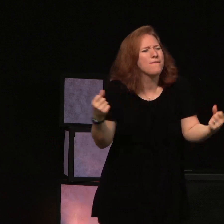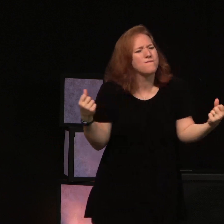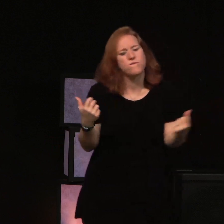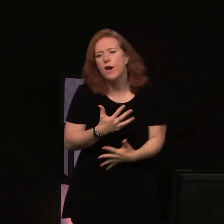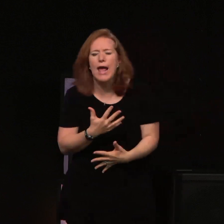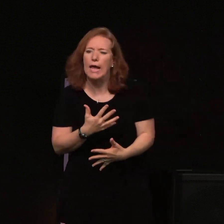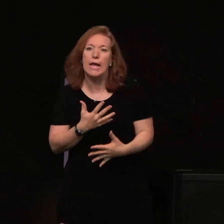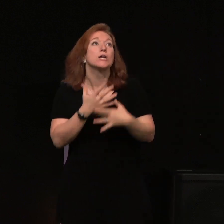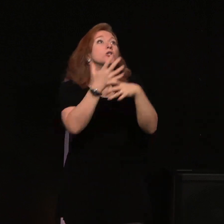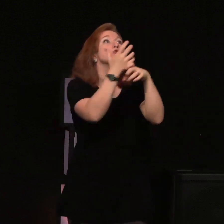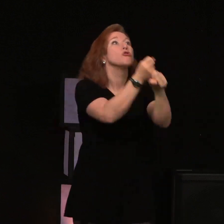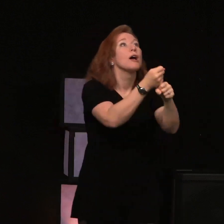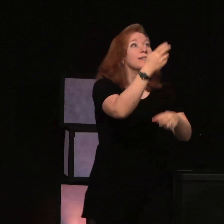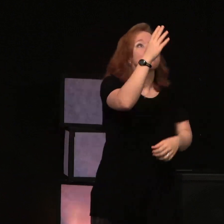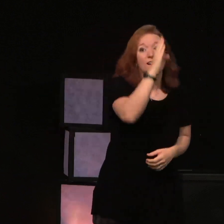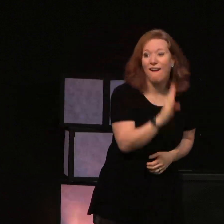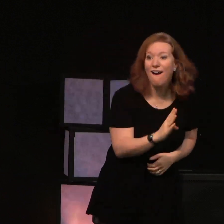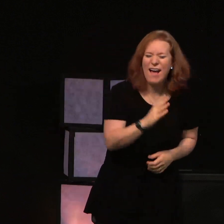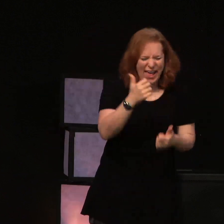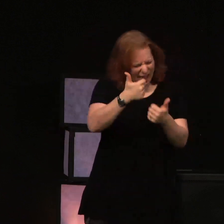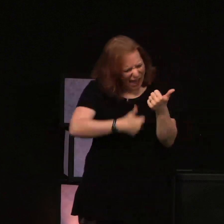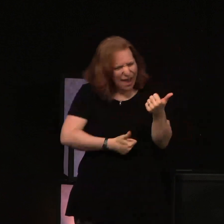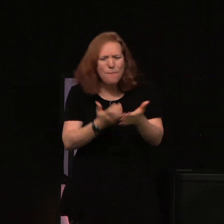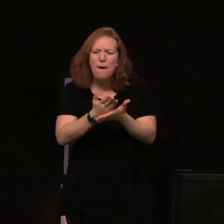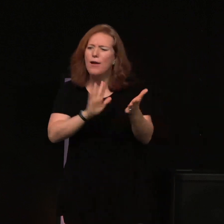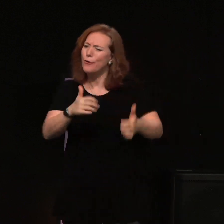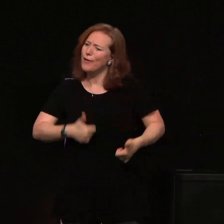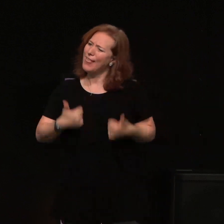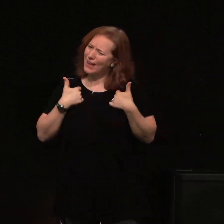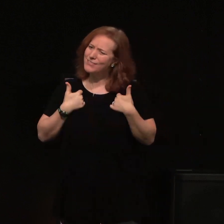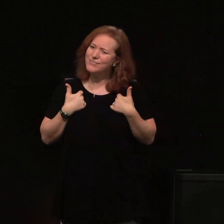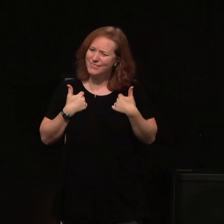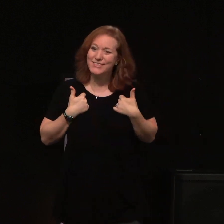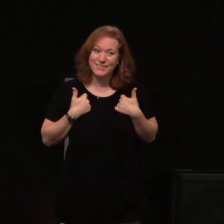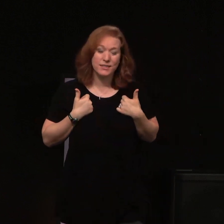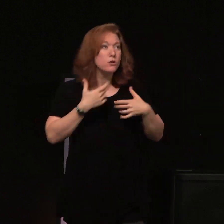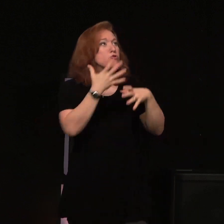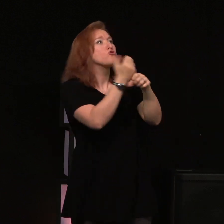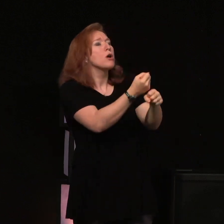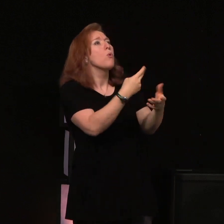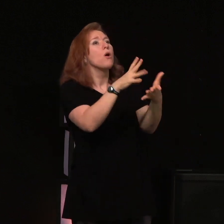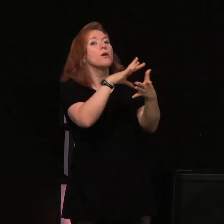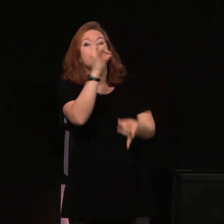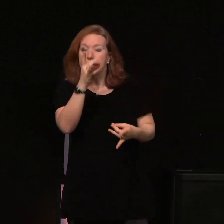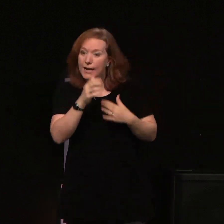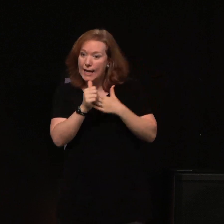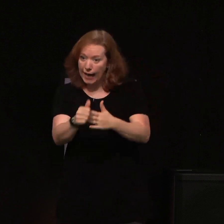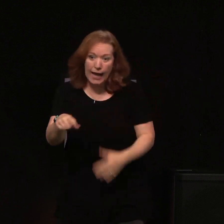to trust God in everything and trust what the Holy Spirit's telling you.